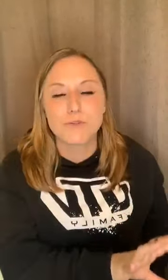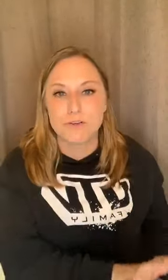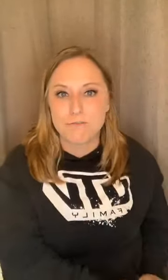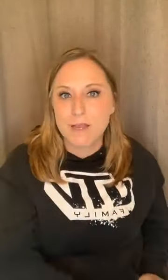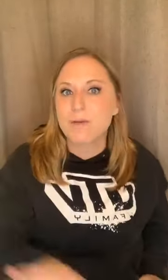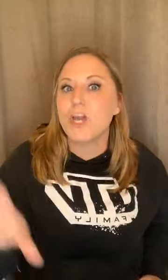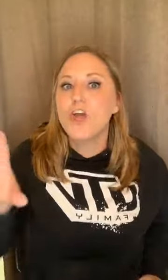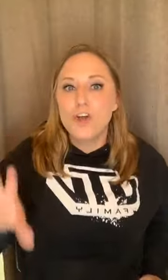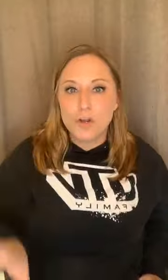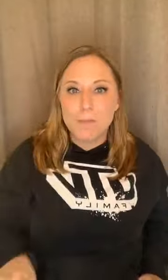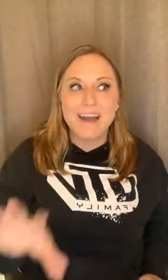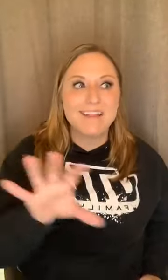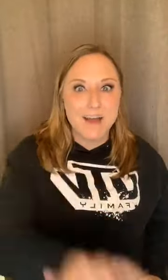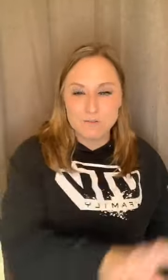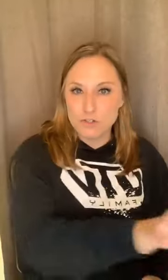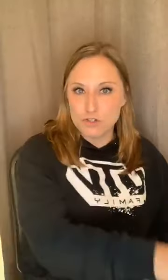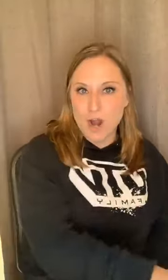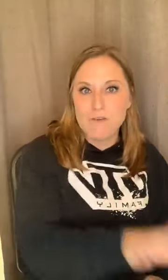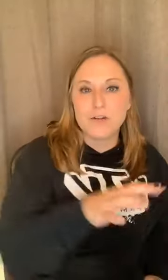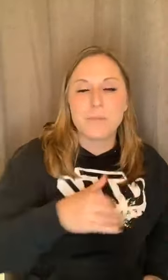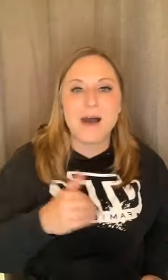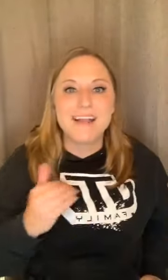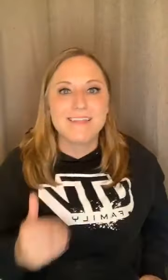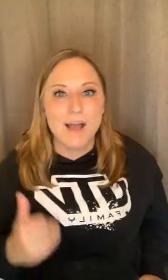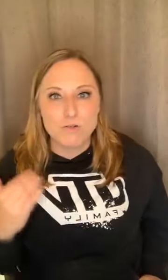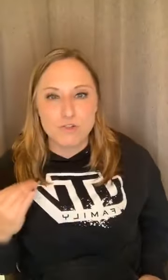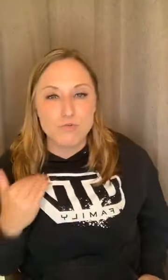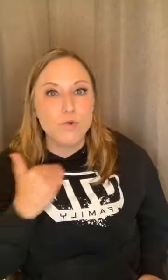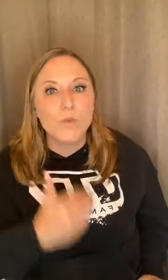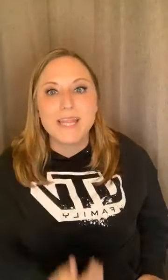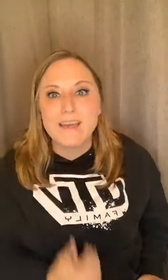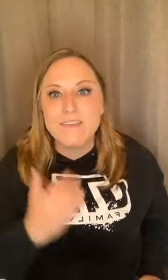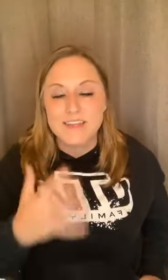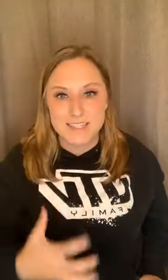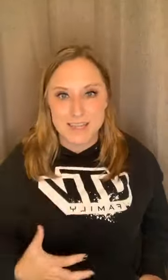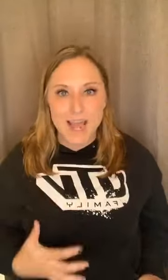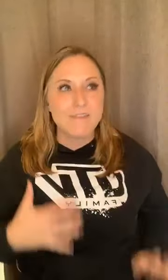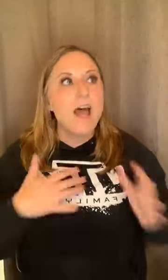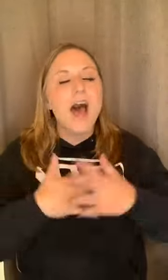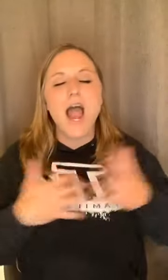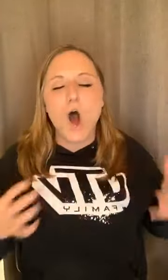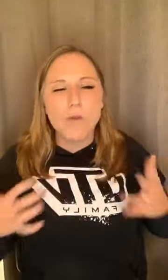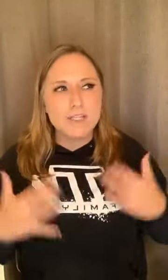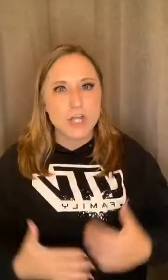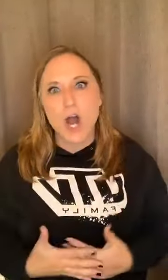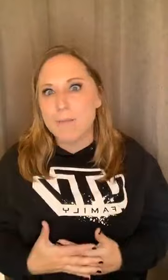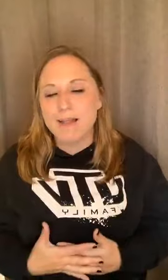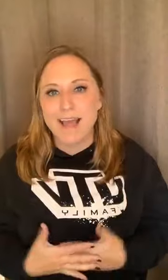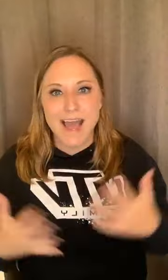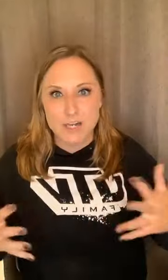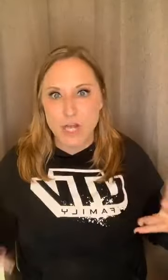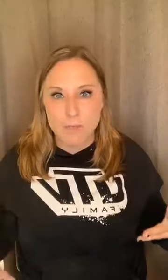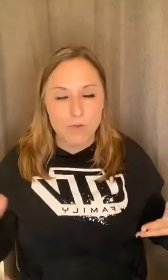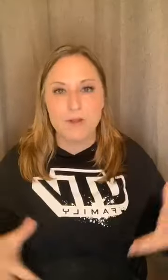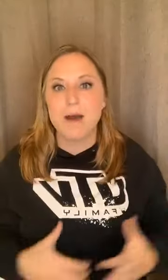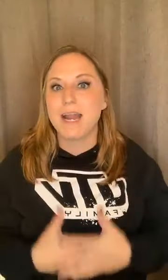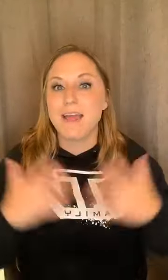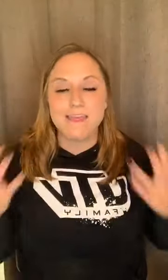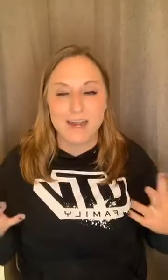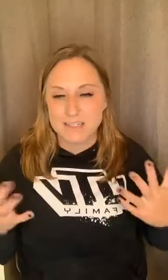your family. Your body allows you to travel. Your body allows you to live this life. I always talk about like hashtag more than a body. That is